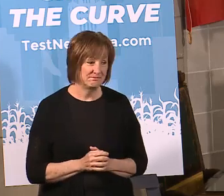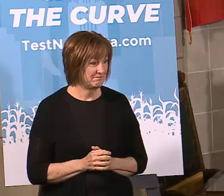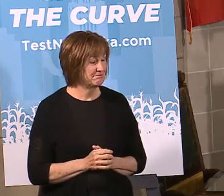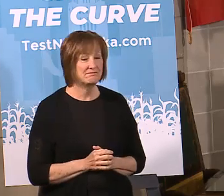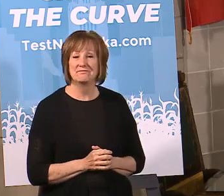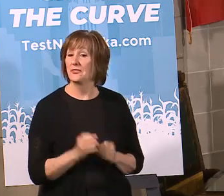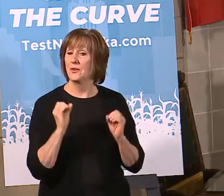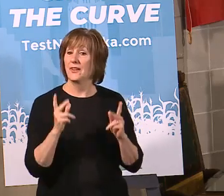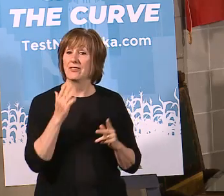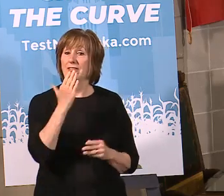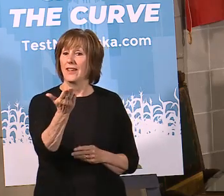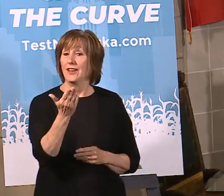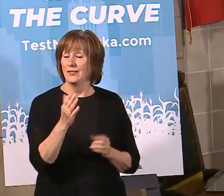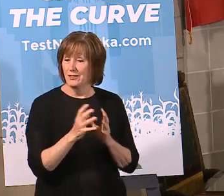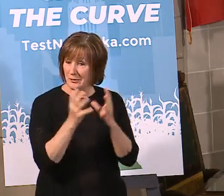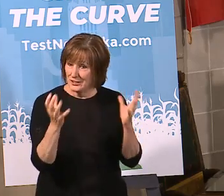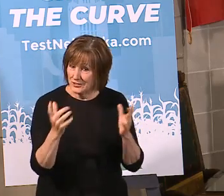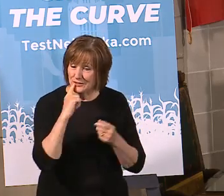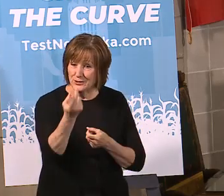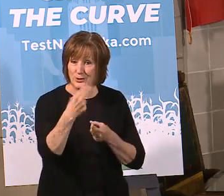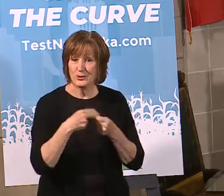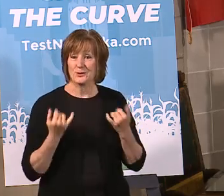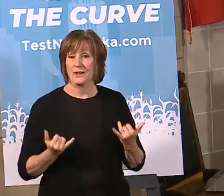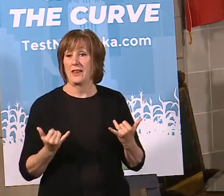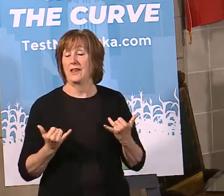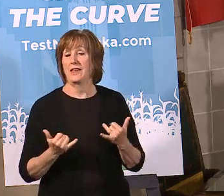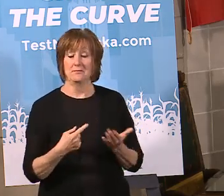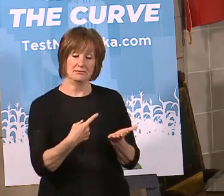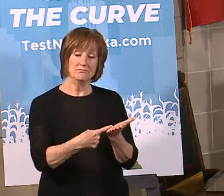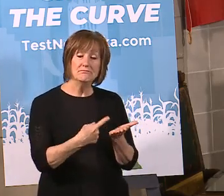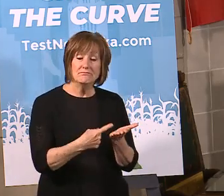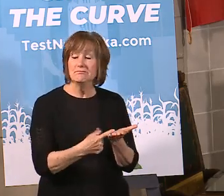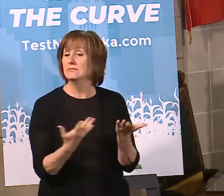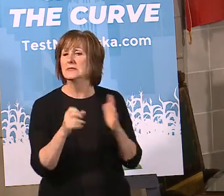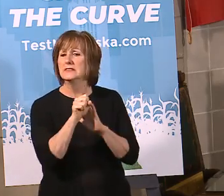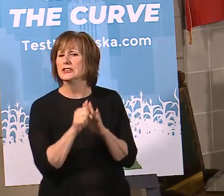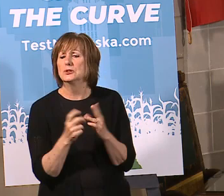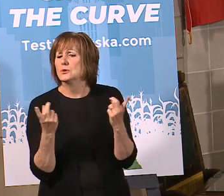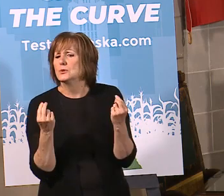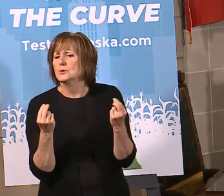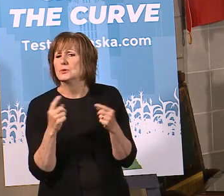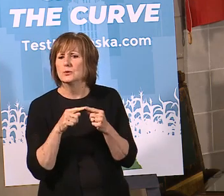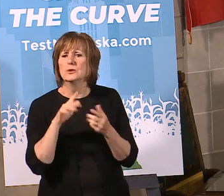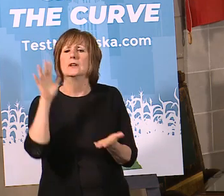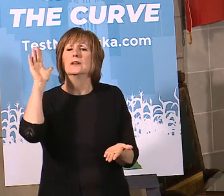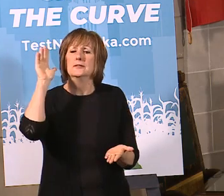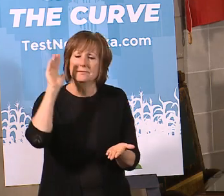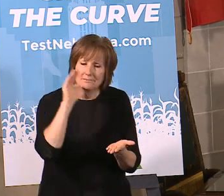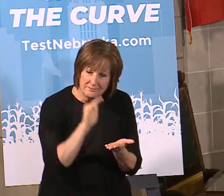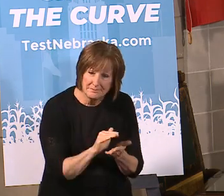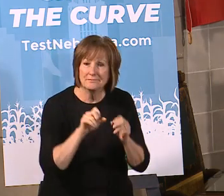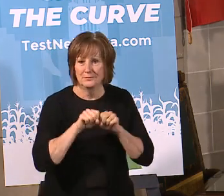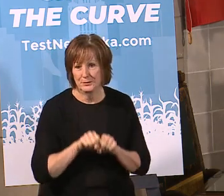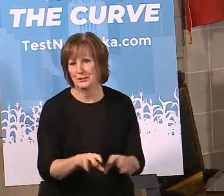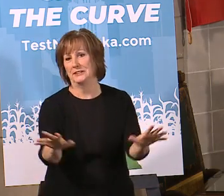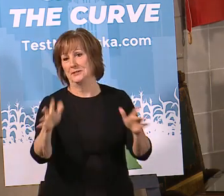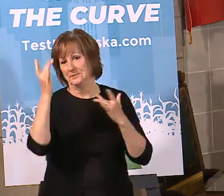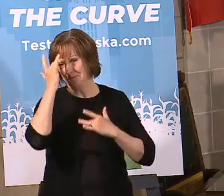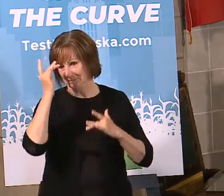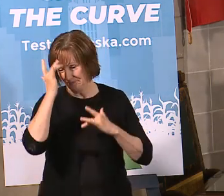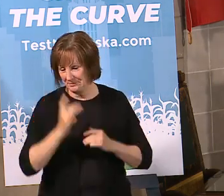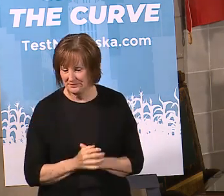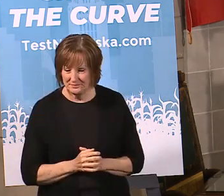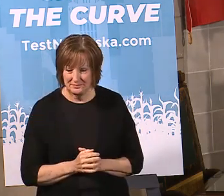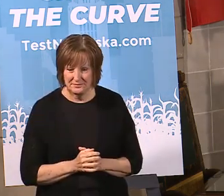All right folks thank you very much for joining us here today to talk about what the state is doing to slow the spread of coronavirus here in Nebraska.